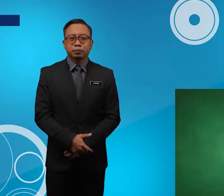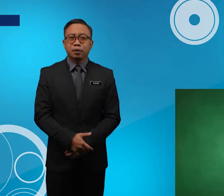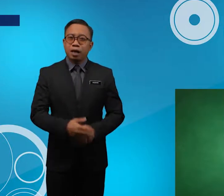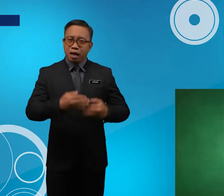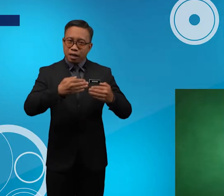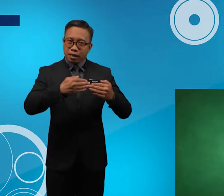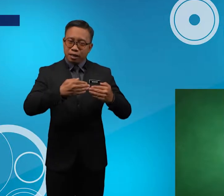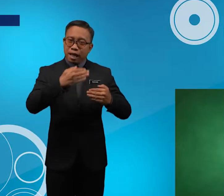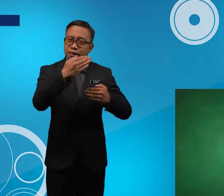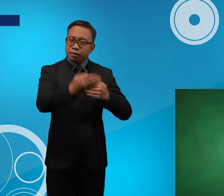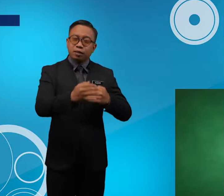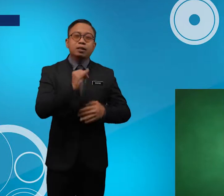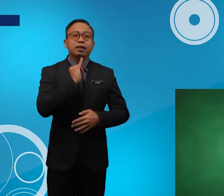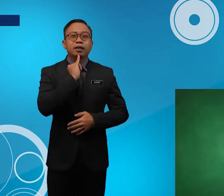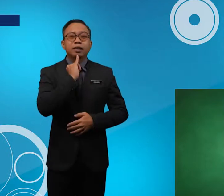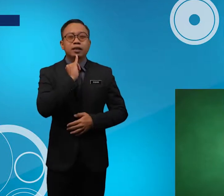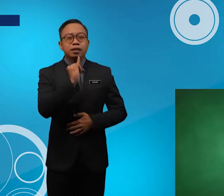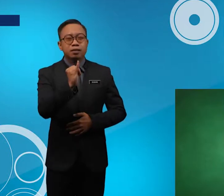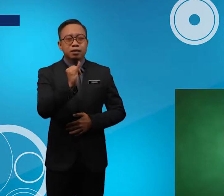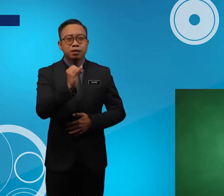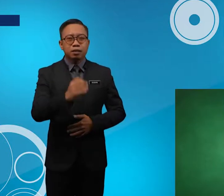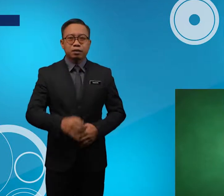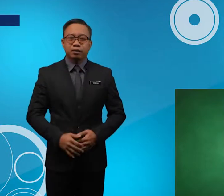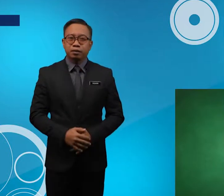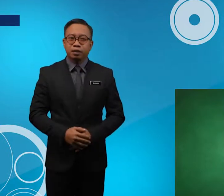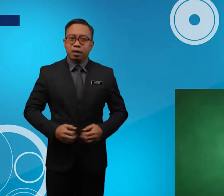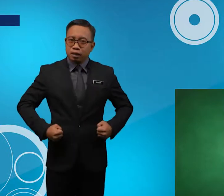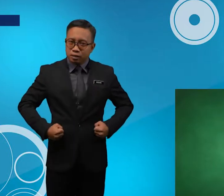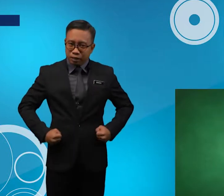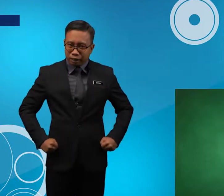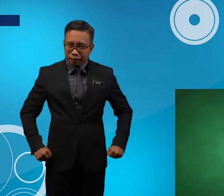Next Is Skirt